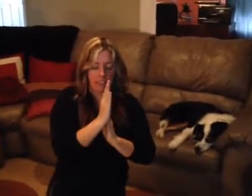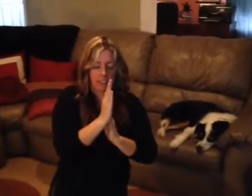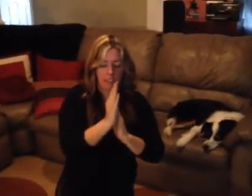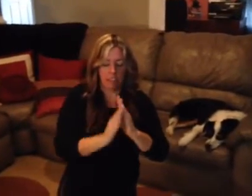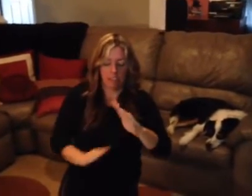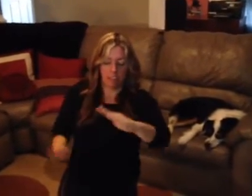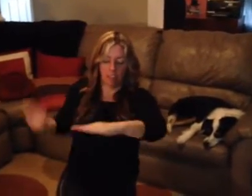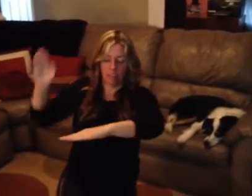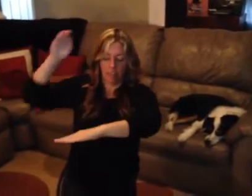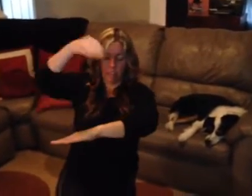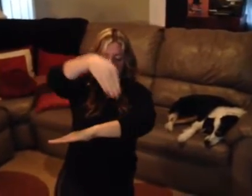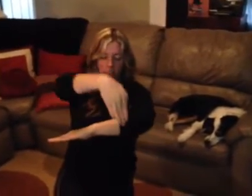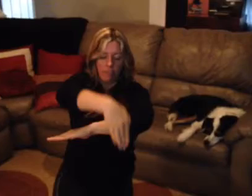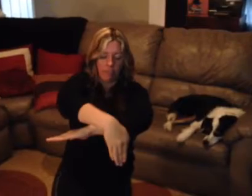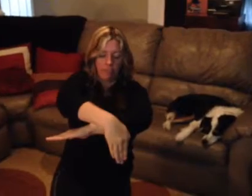Oh, my